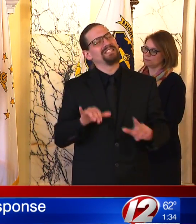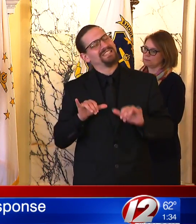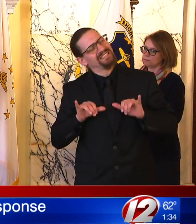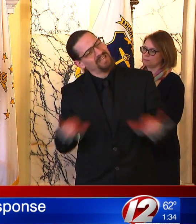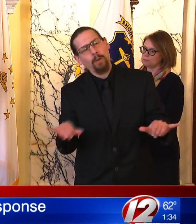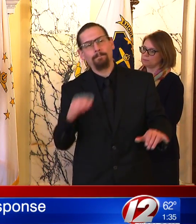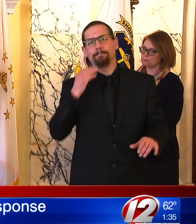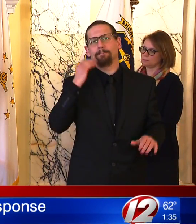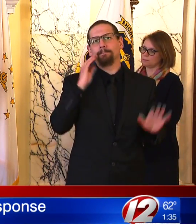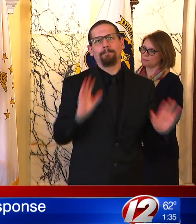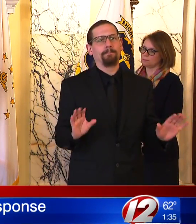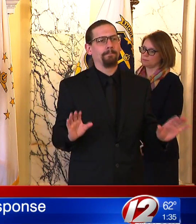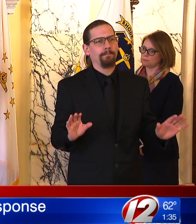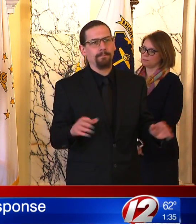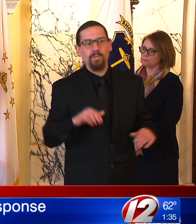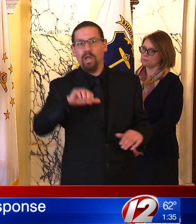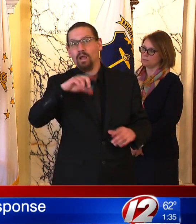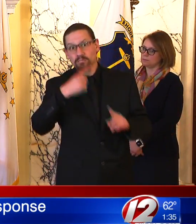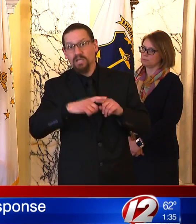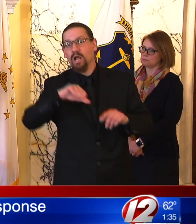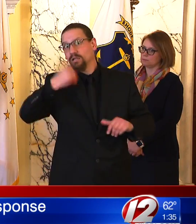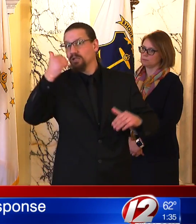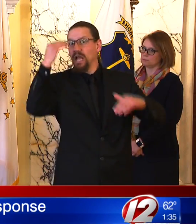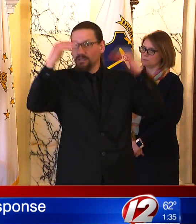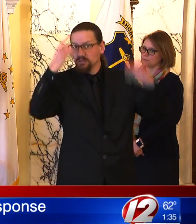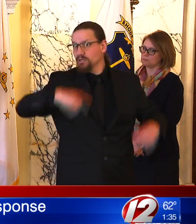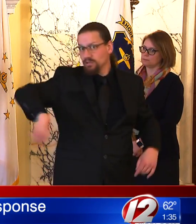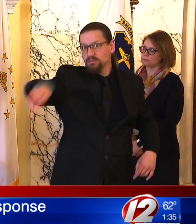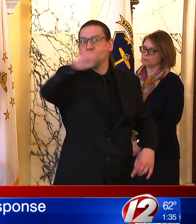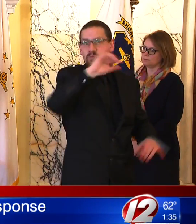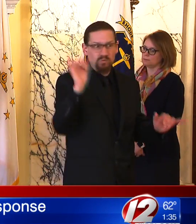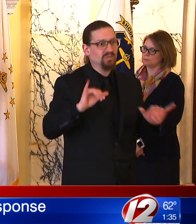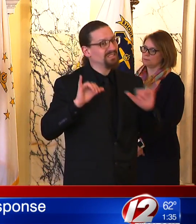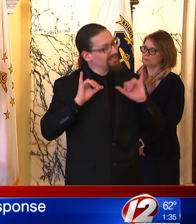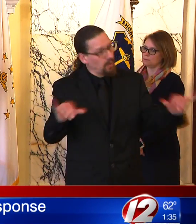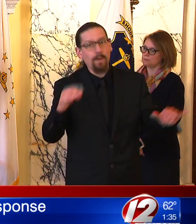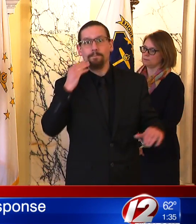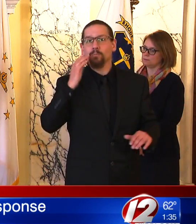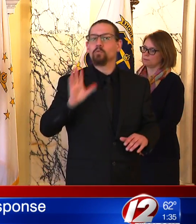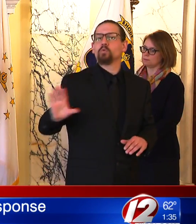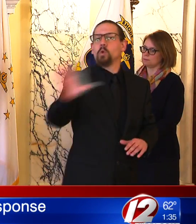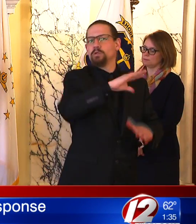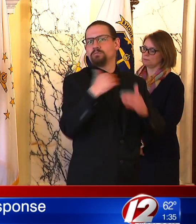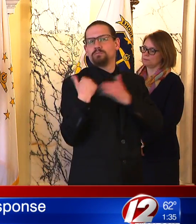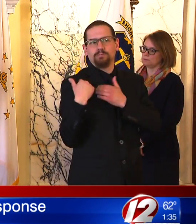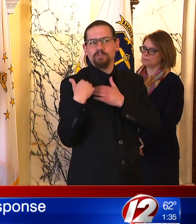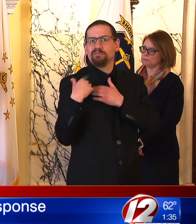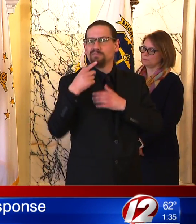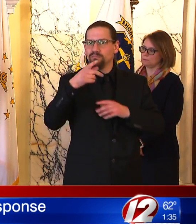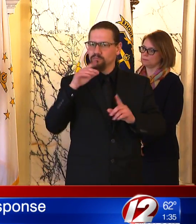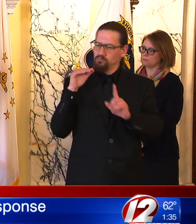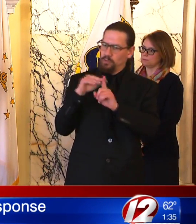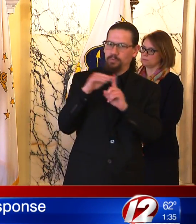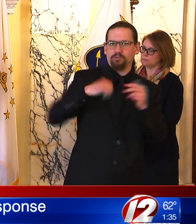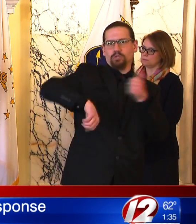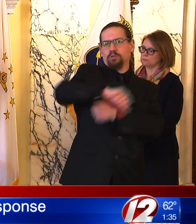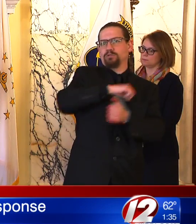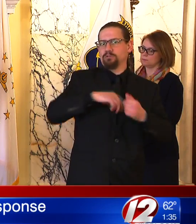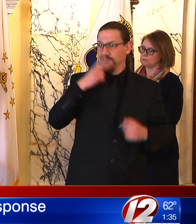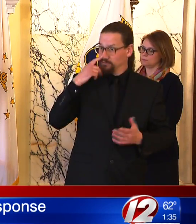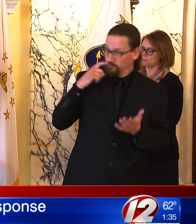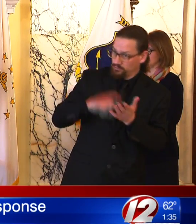really need everyone to be acting responsibly and thinking about the welfare of the entire state.